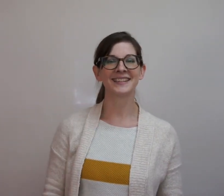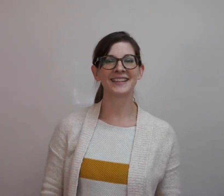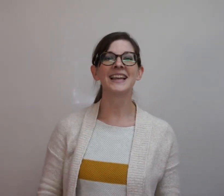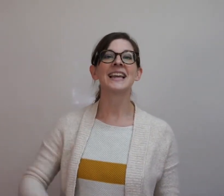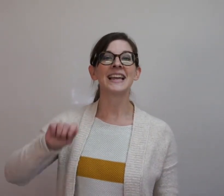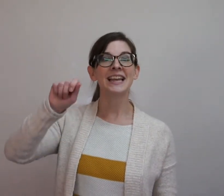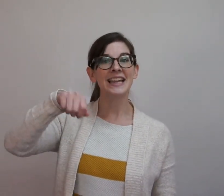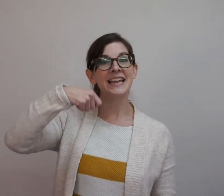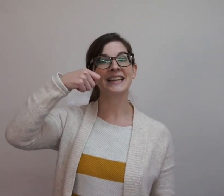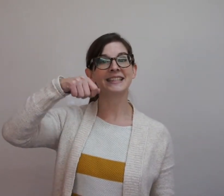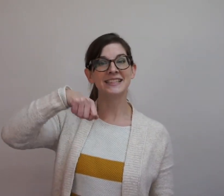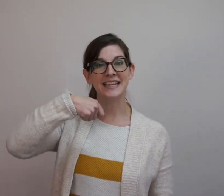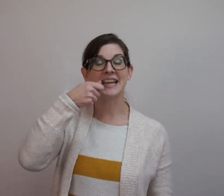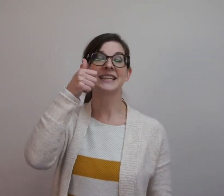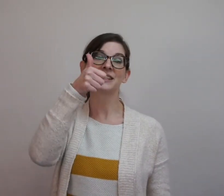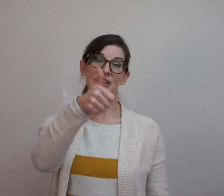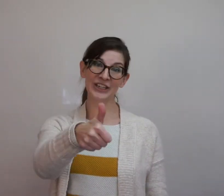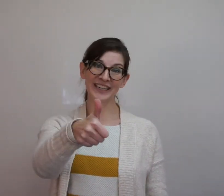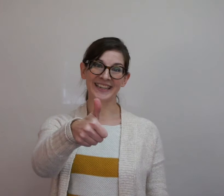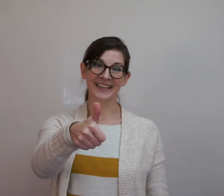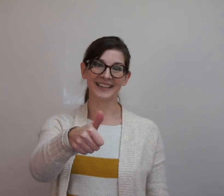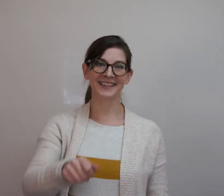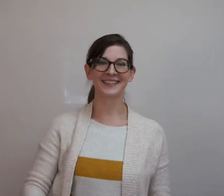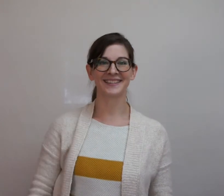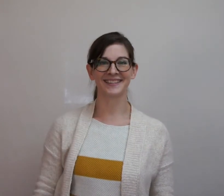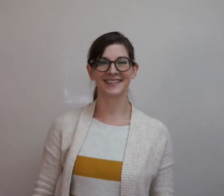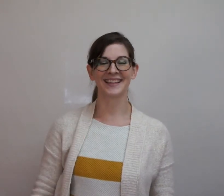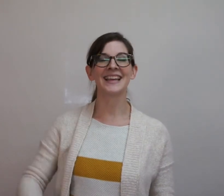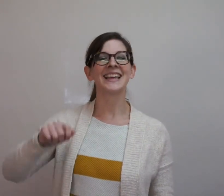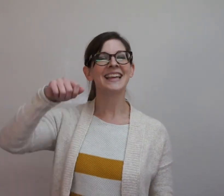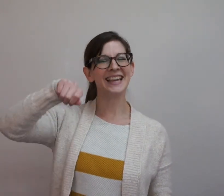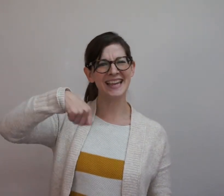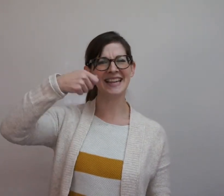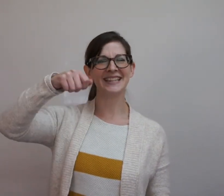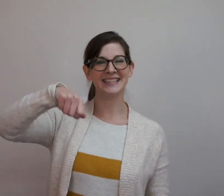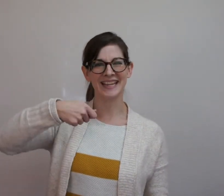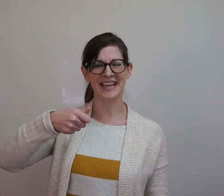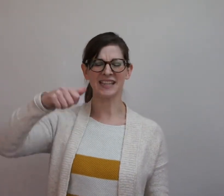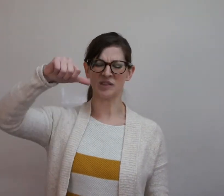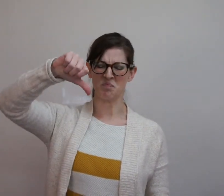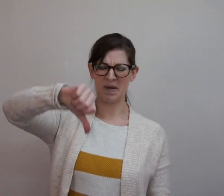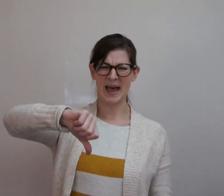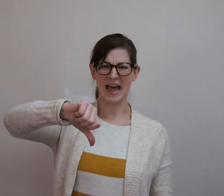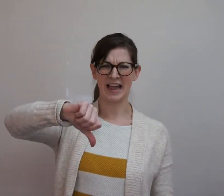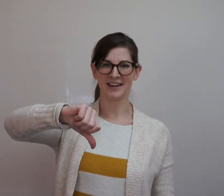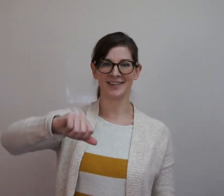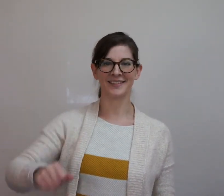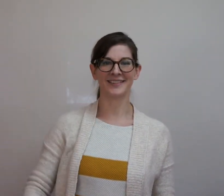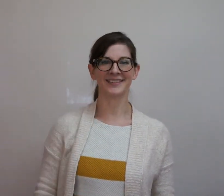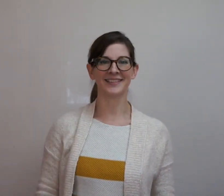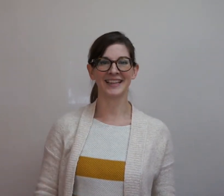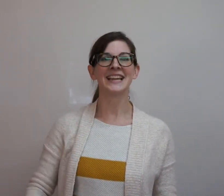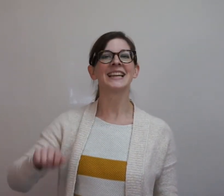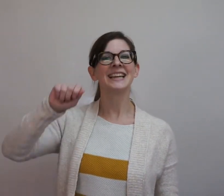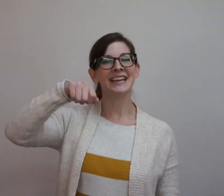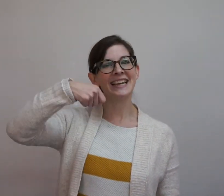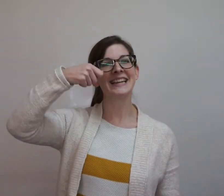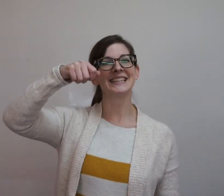It tastes good. It tastes bad. It